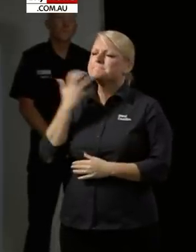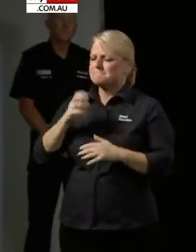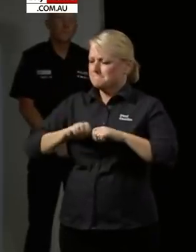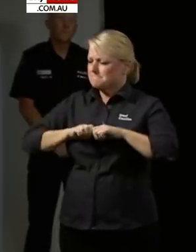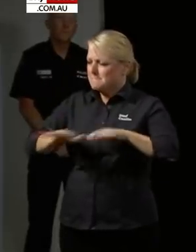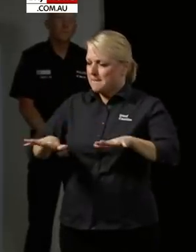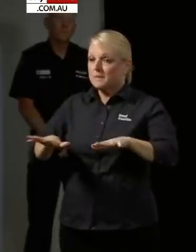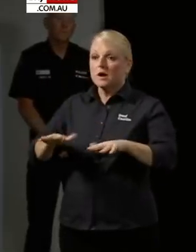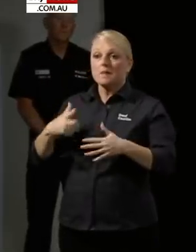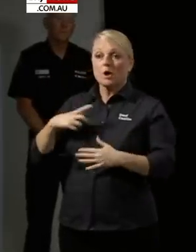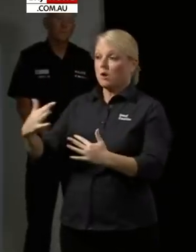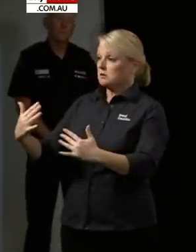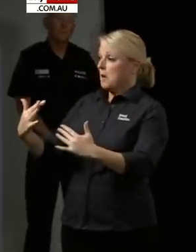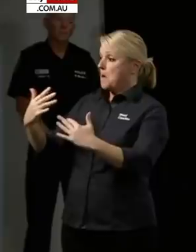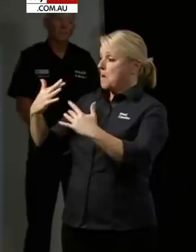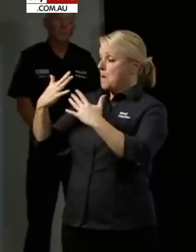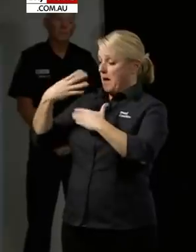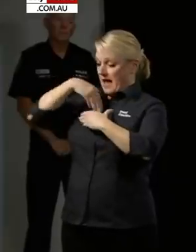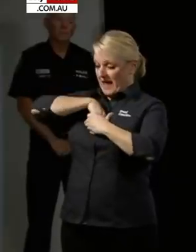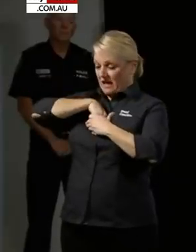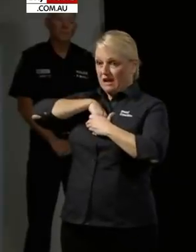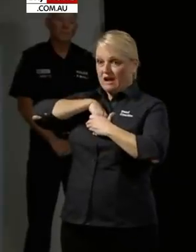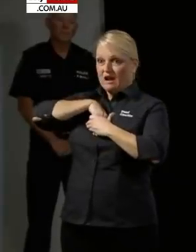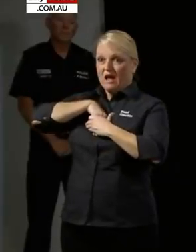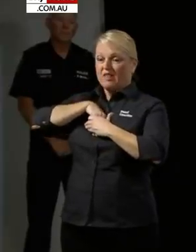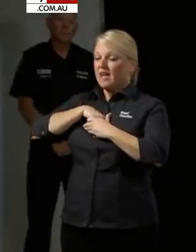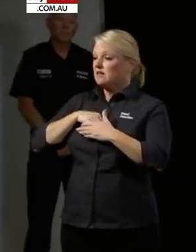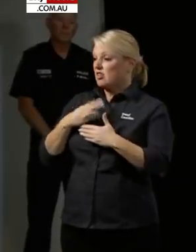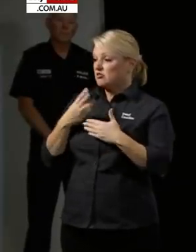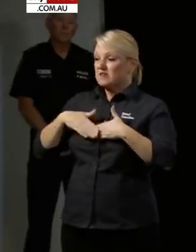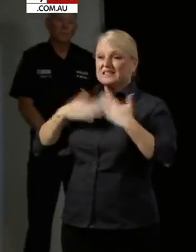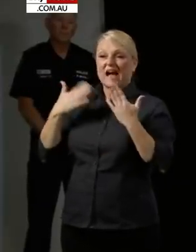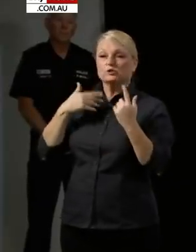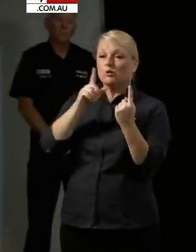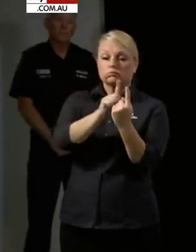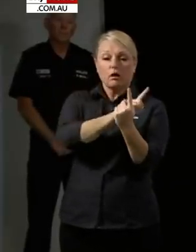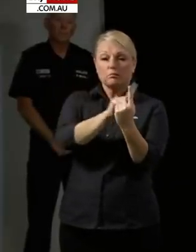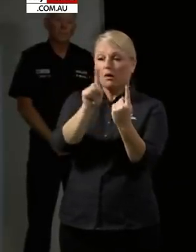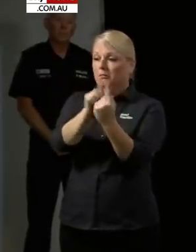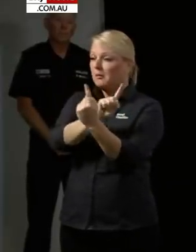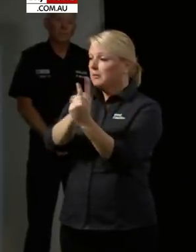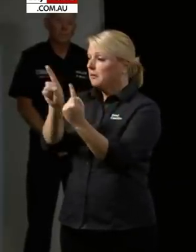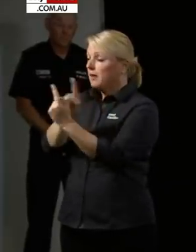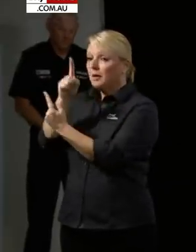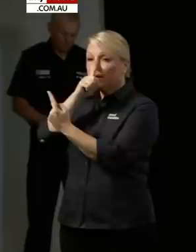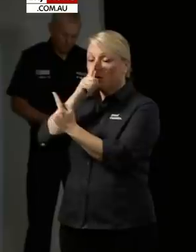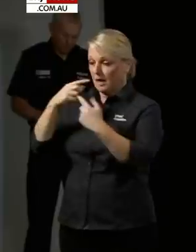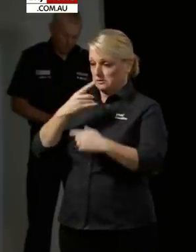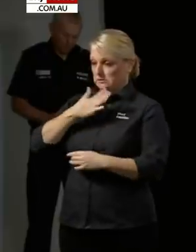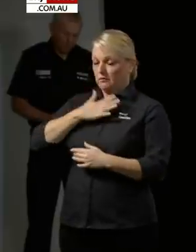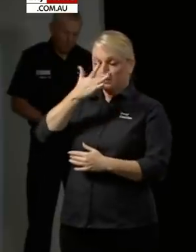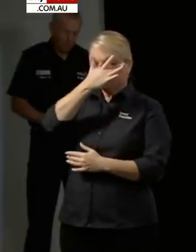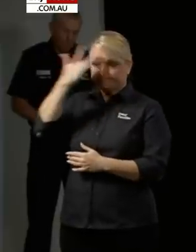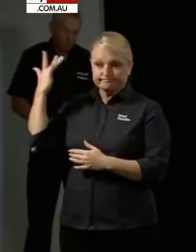incubation period and you've got three days as those generations move on. So I know this is an